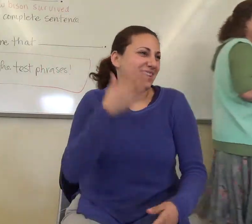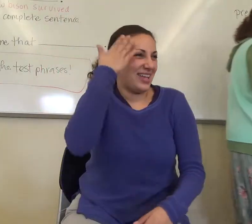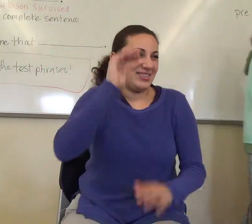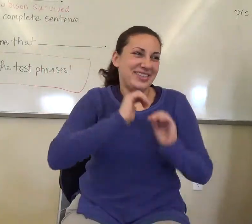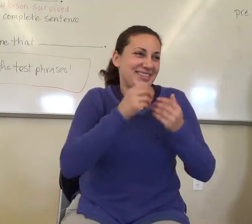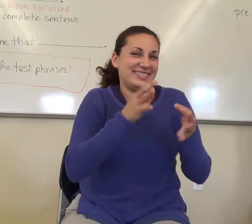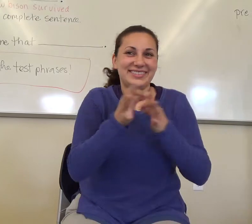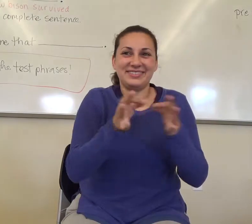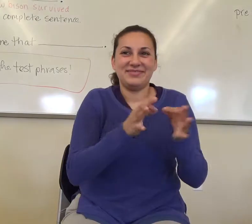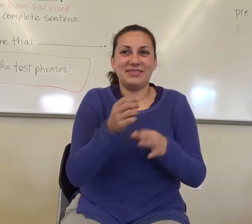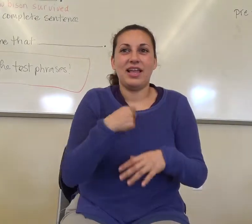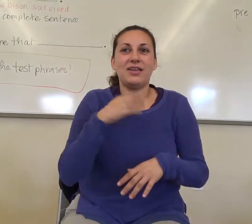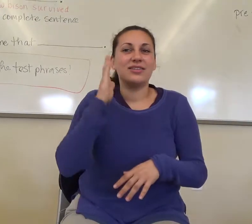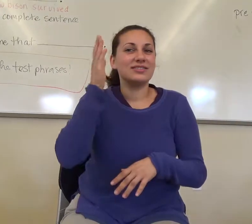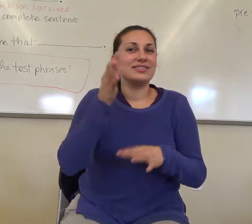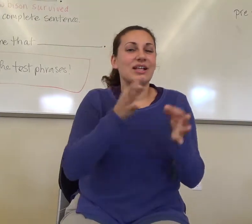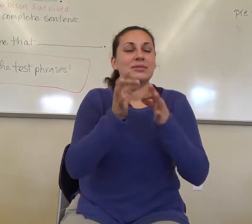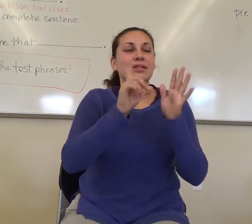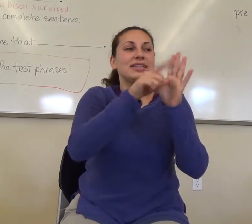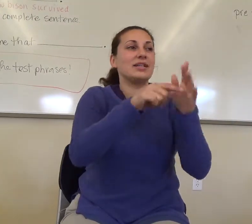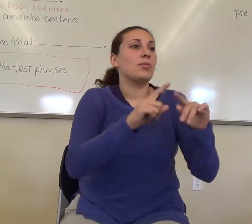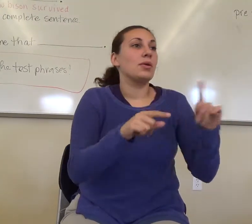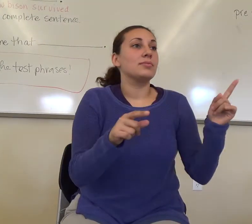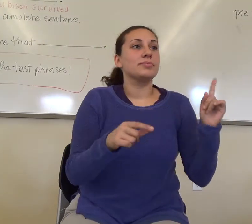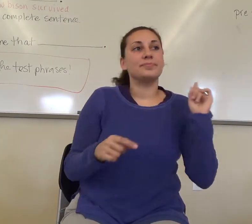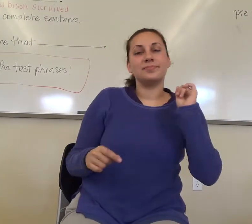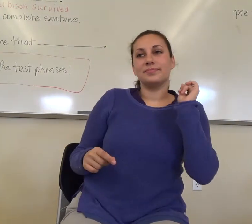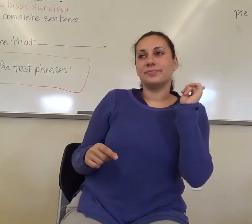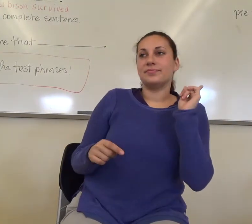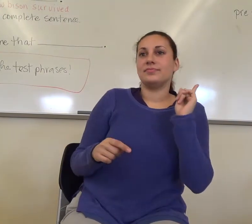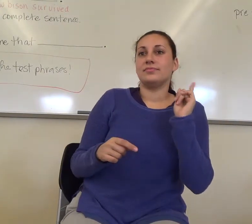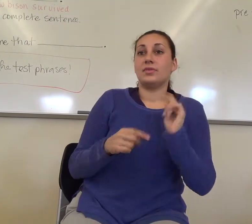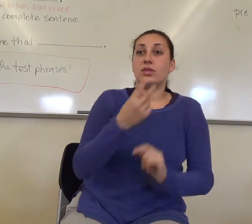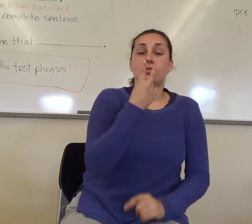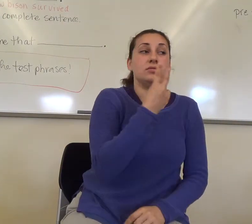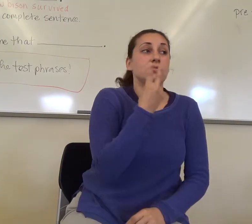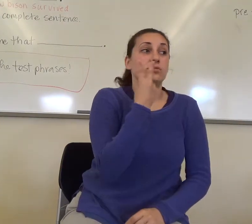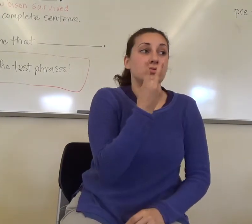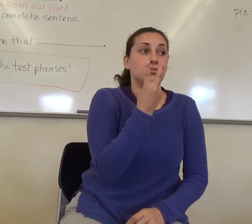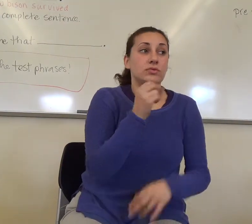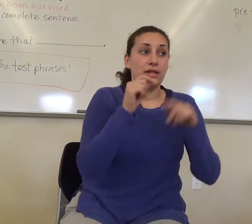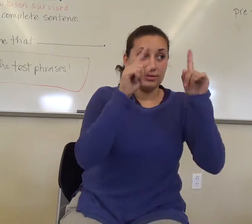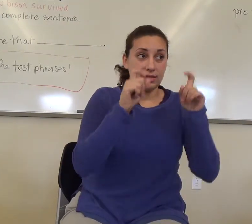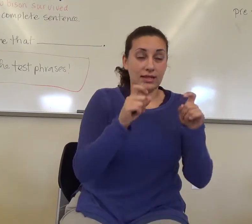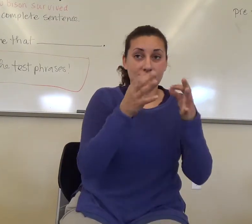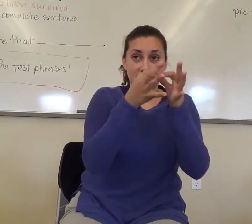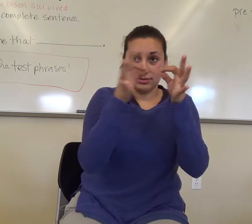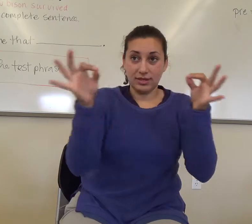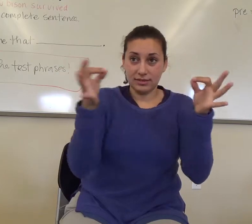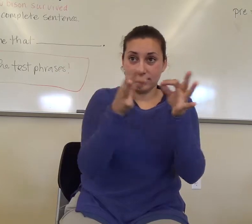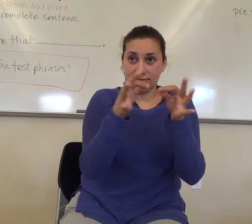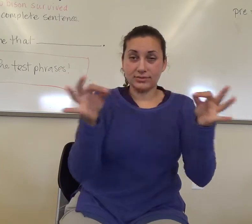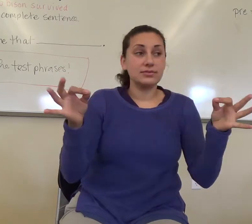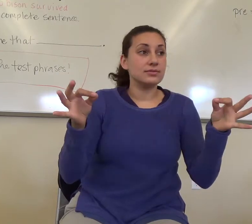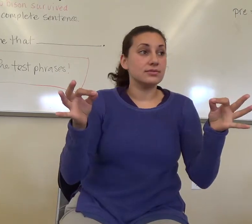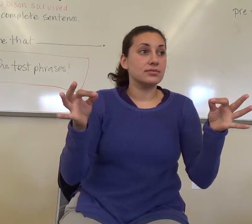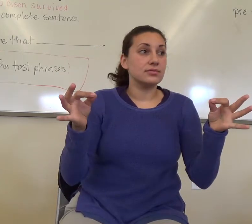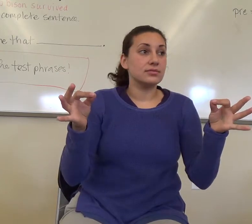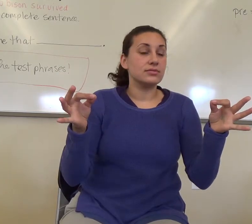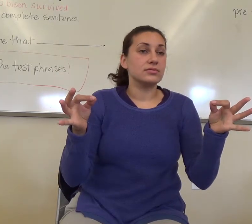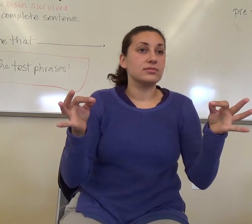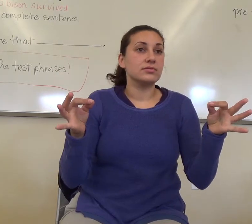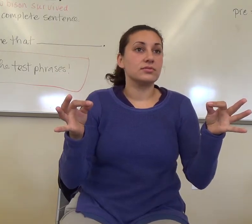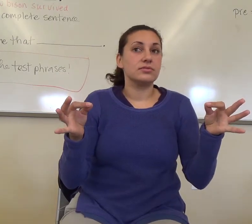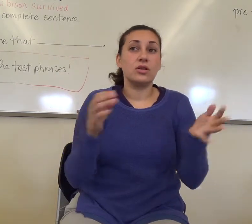to do, what students tend to do with these two test sentences over a period of time is